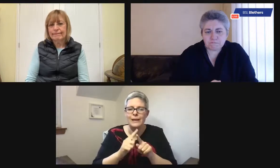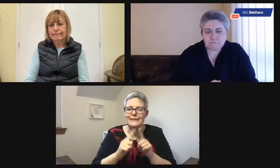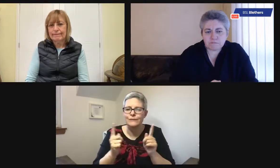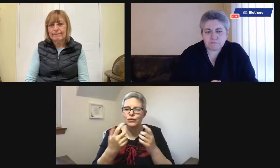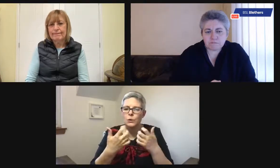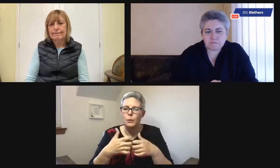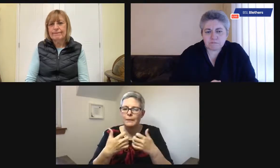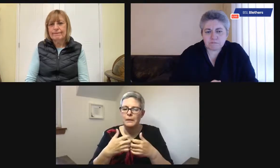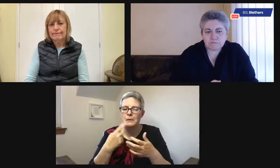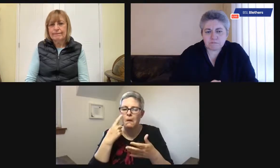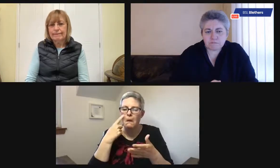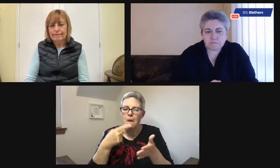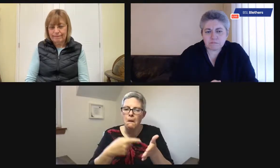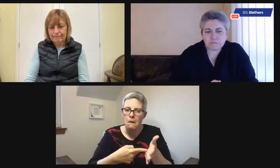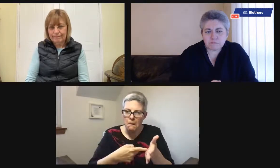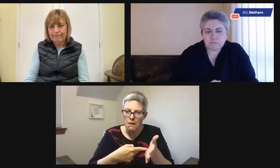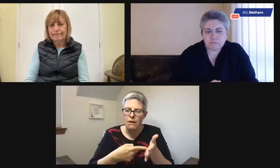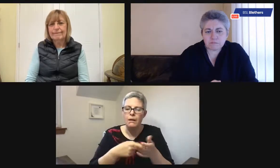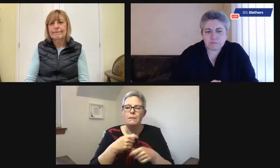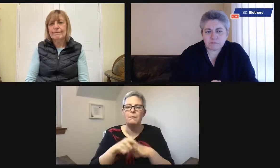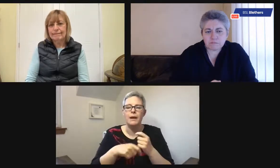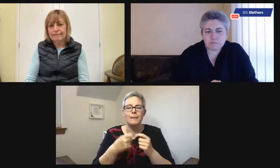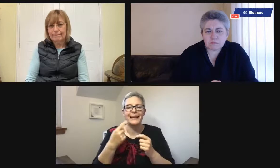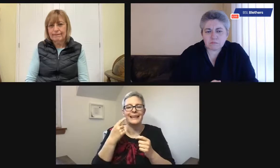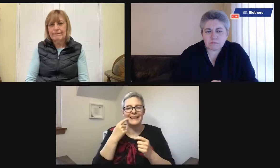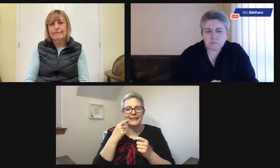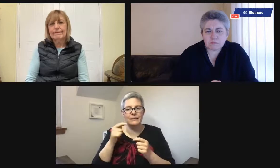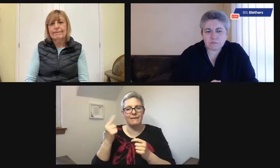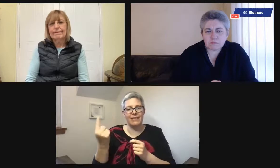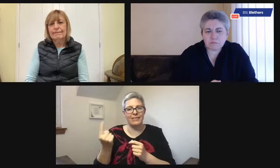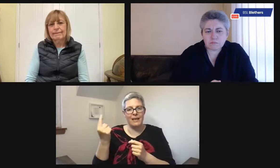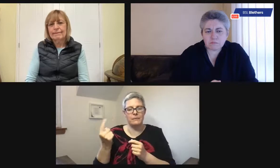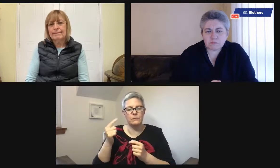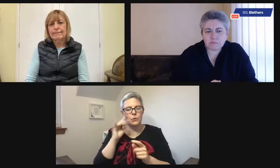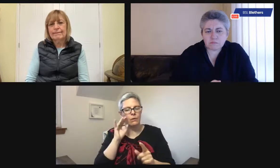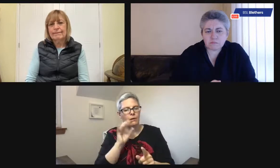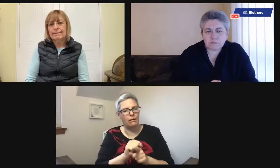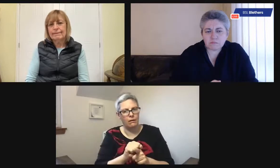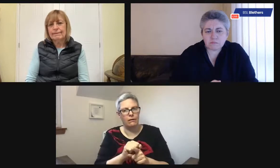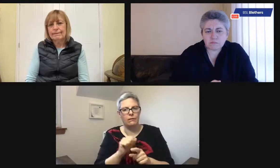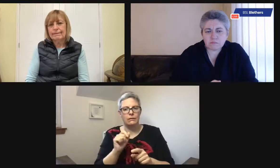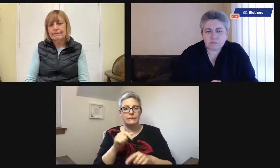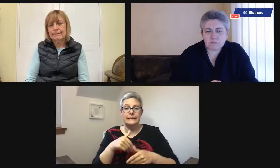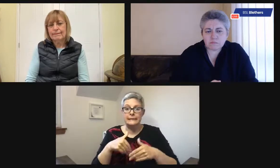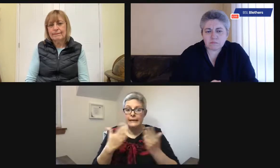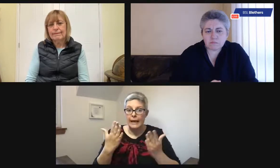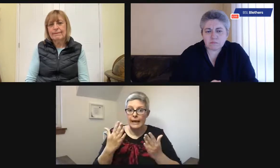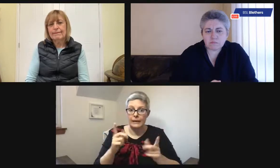So this is why Carolyn's talking about all kinds of different pieces of equipment to help them with that.